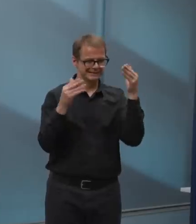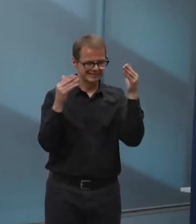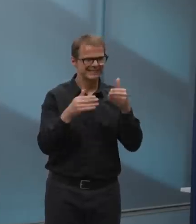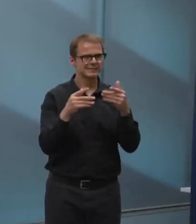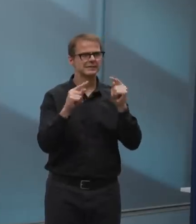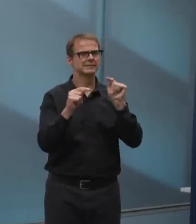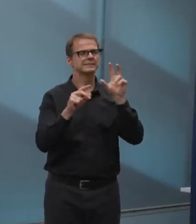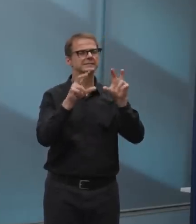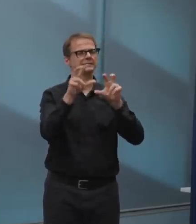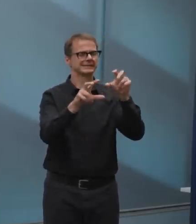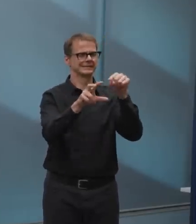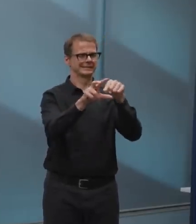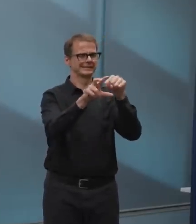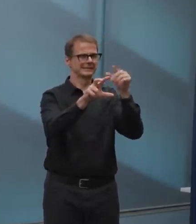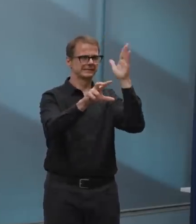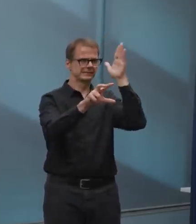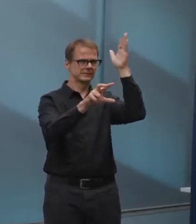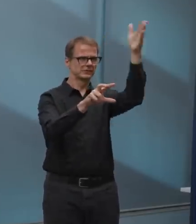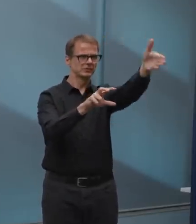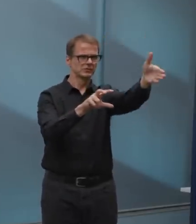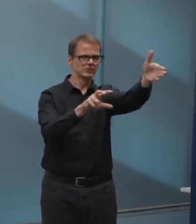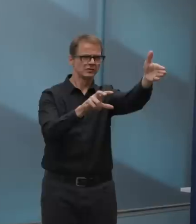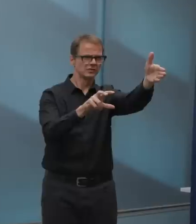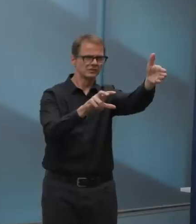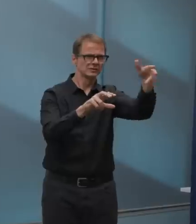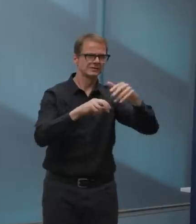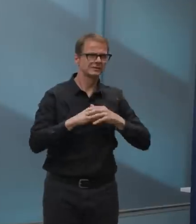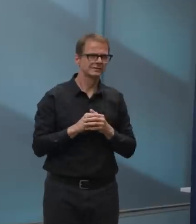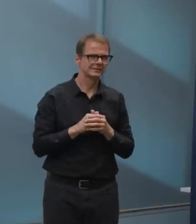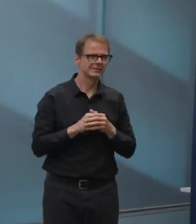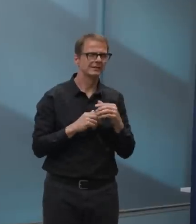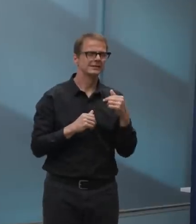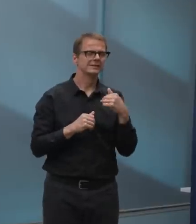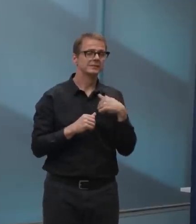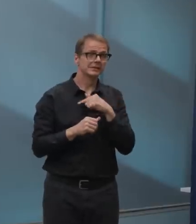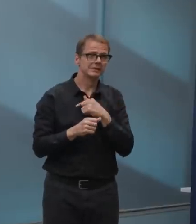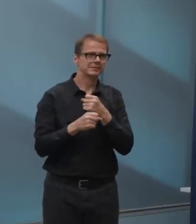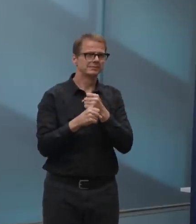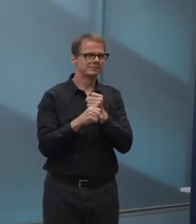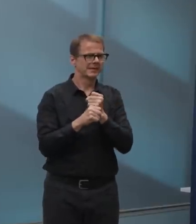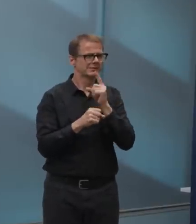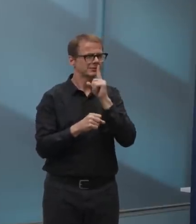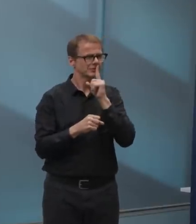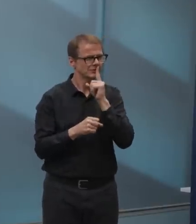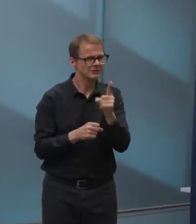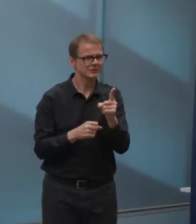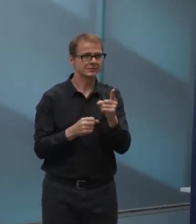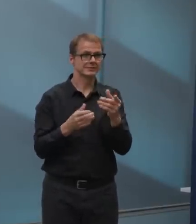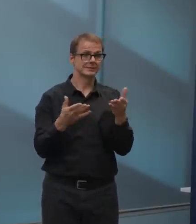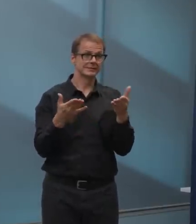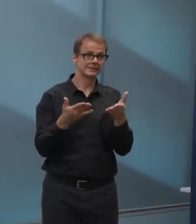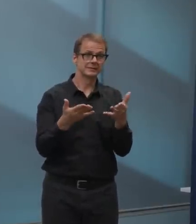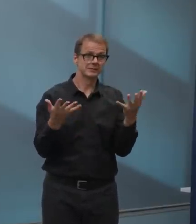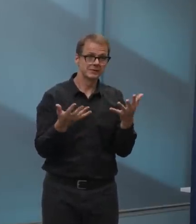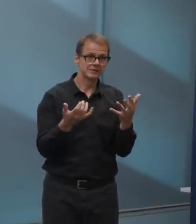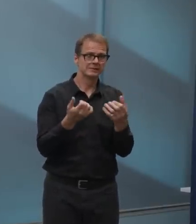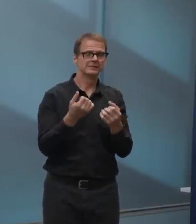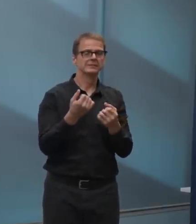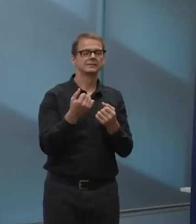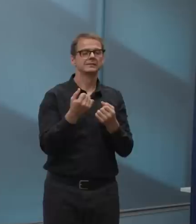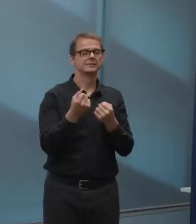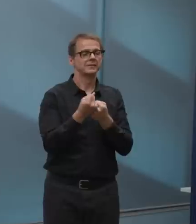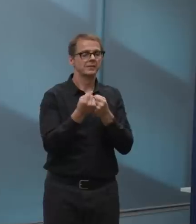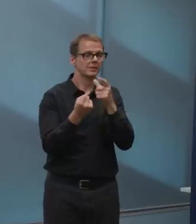and they need to be able to continue to operate and get essential service workers to where they need to be even during periods of emergency like this. So I